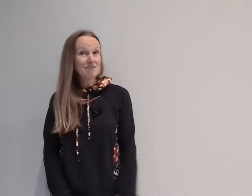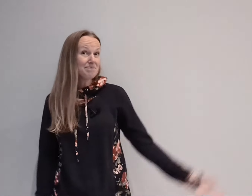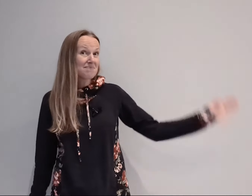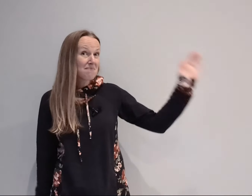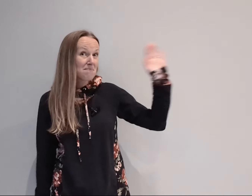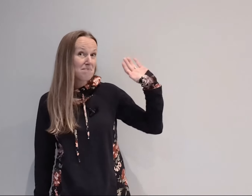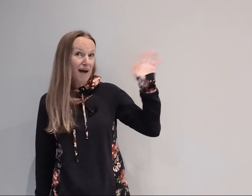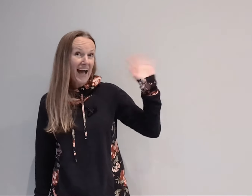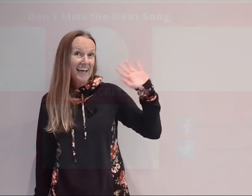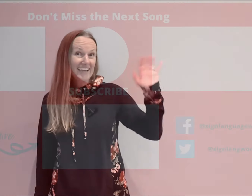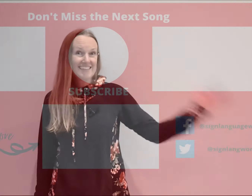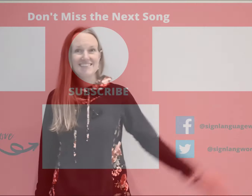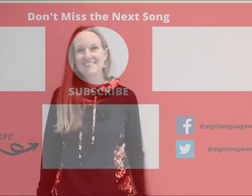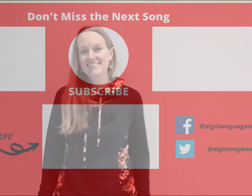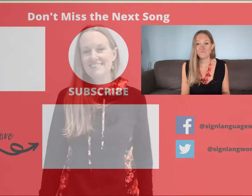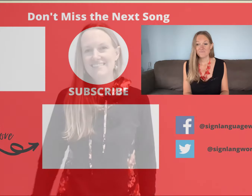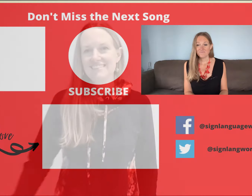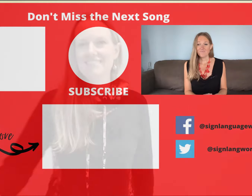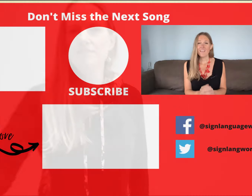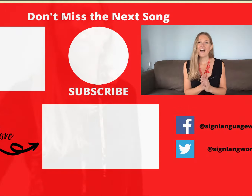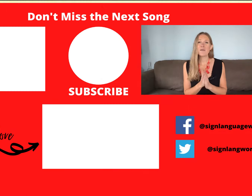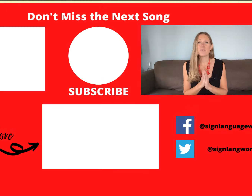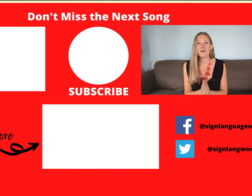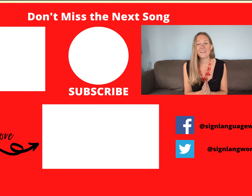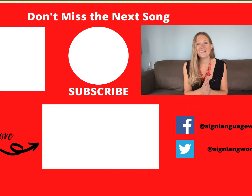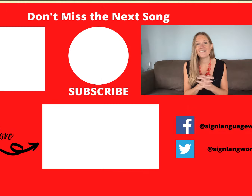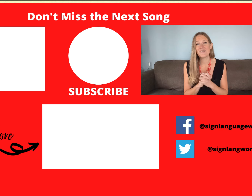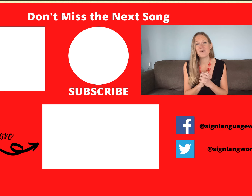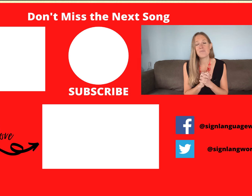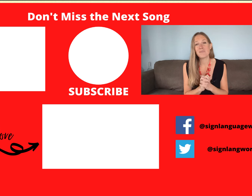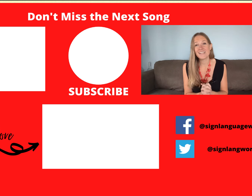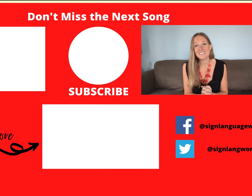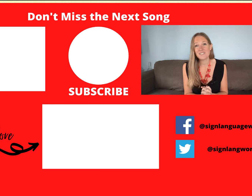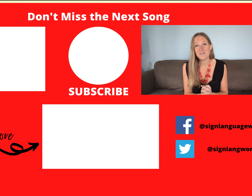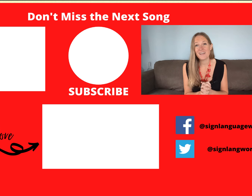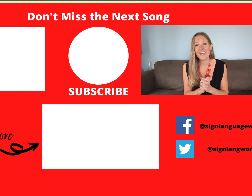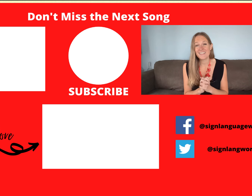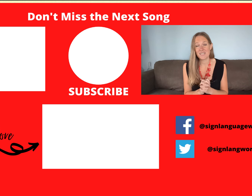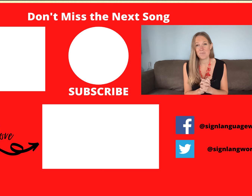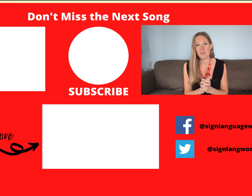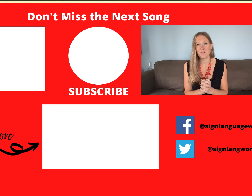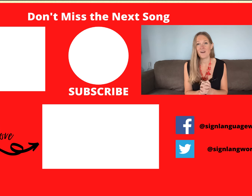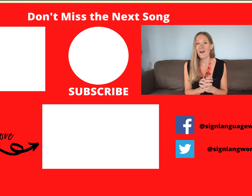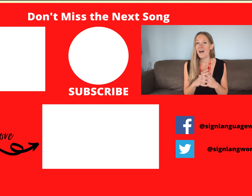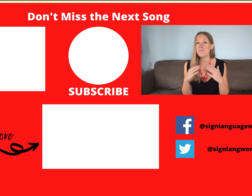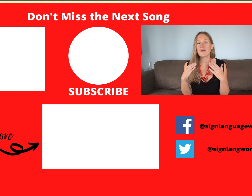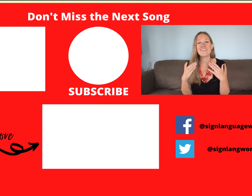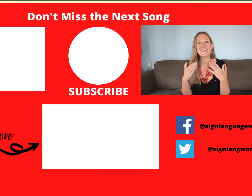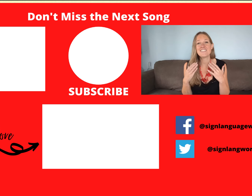bye I pray that Lord bless you and keep you I pray that his